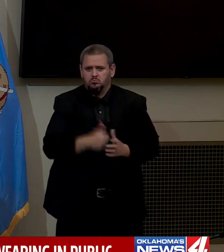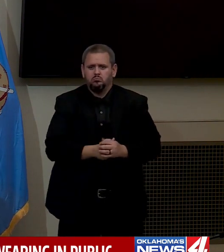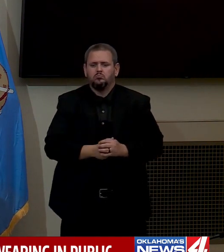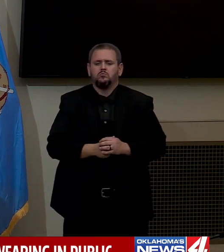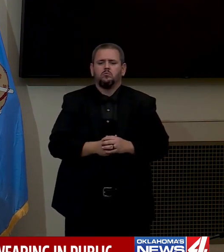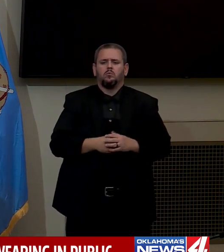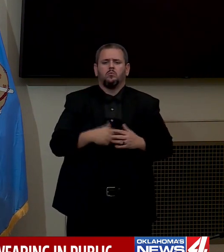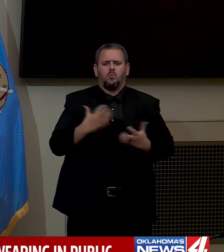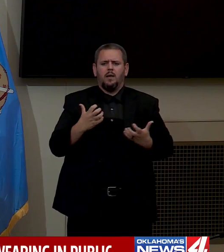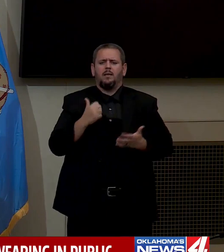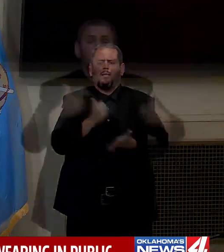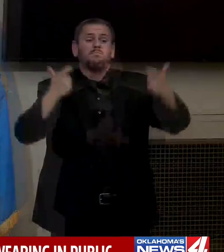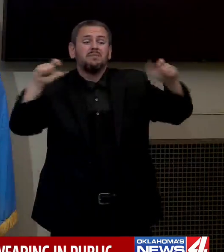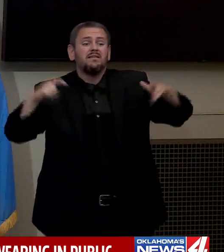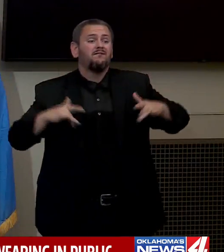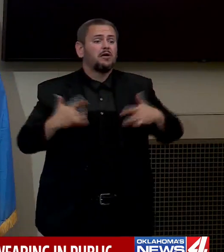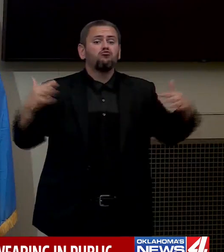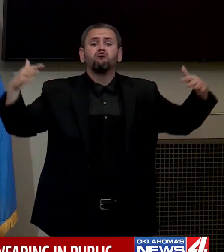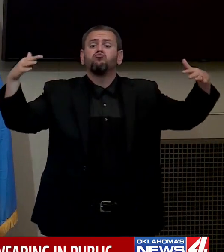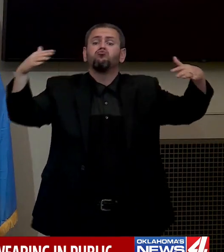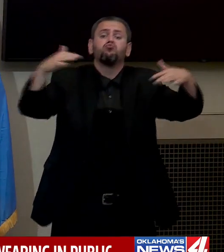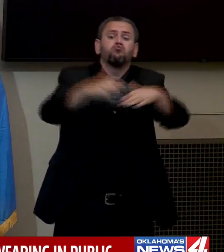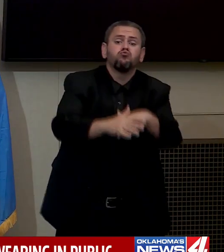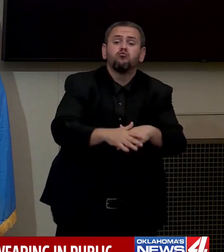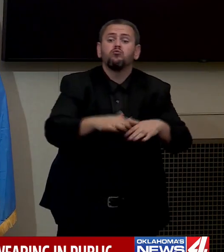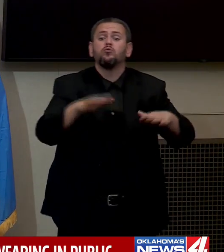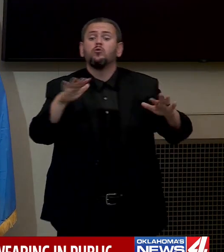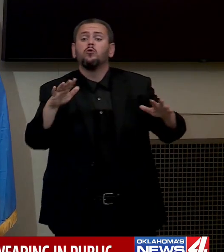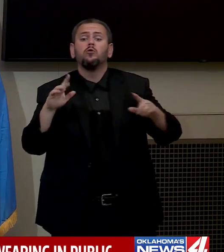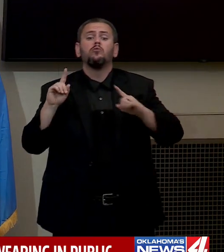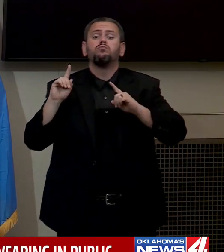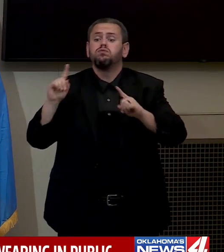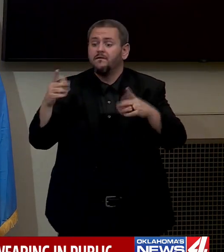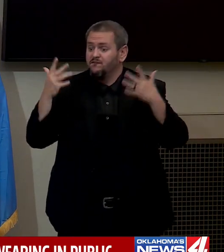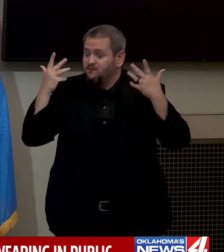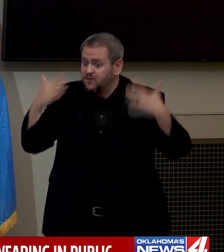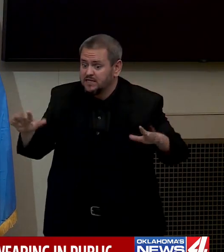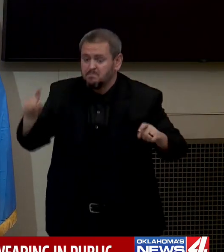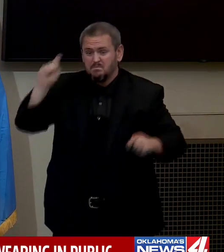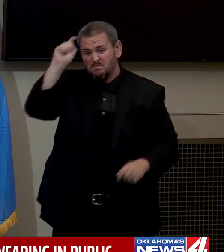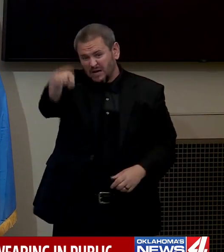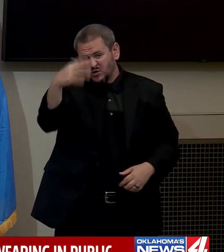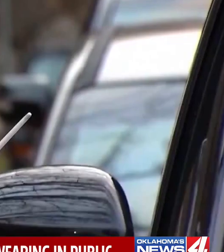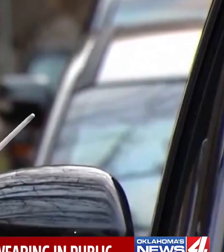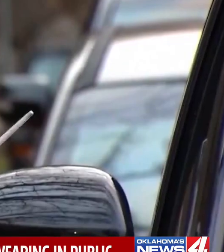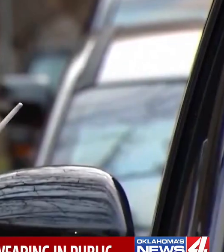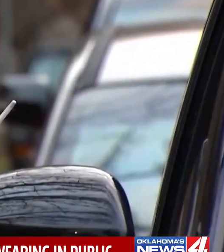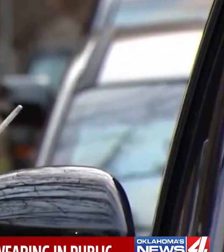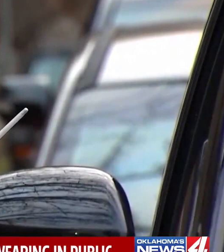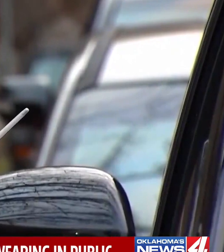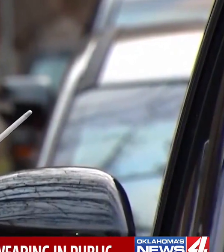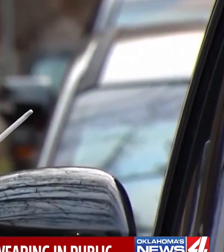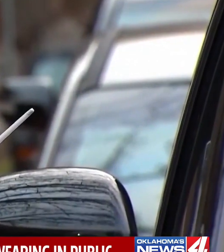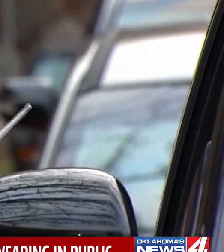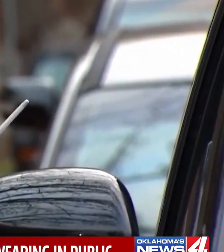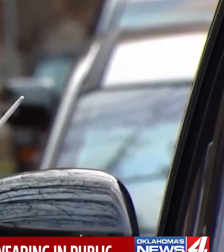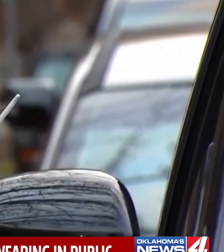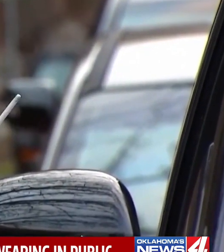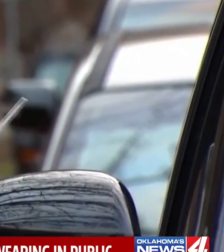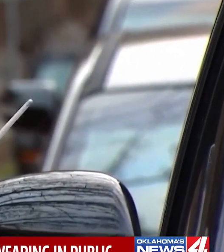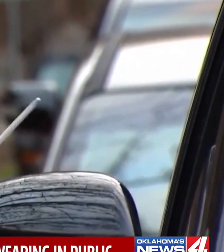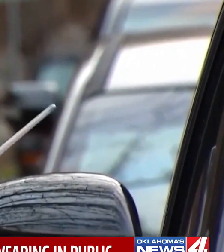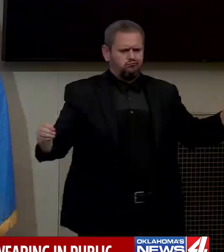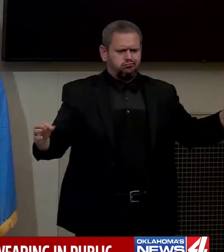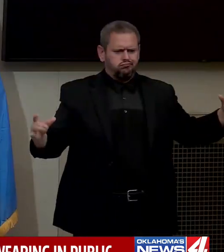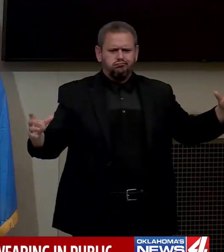county in the green. Commissioner of Health, Dr. Lance Fry, also speaking to Oklahomans, acknowledging a heightened interest